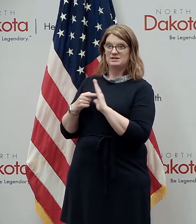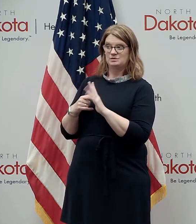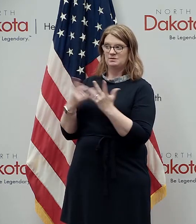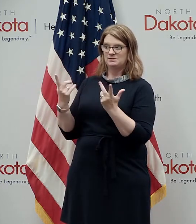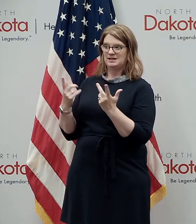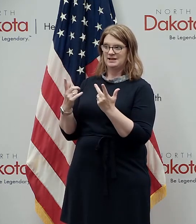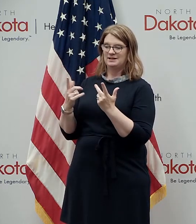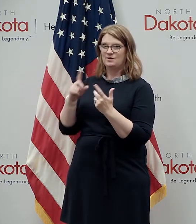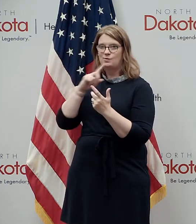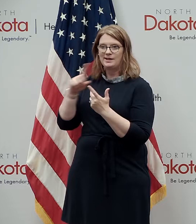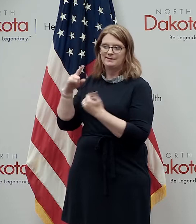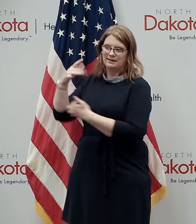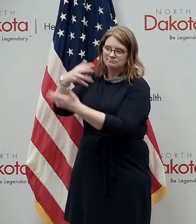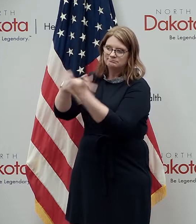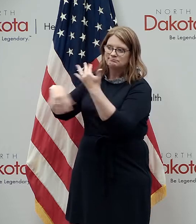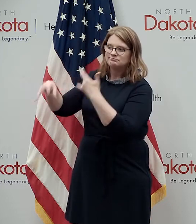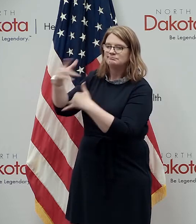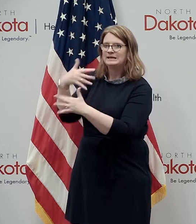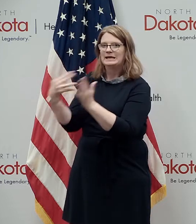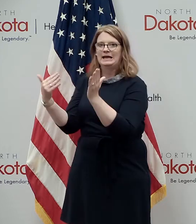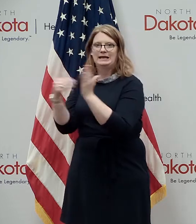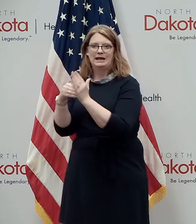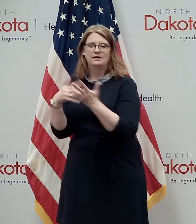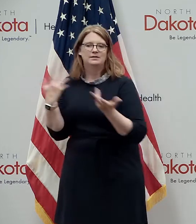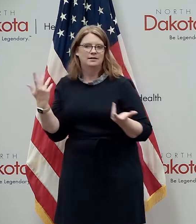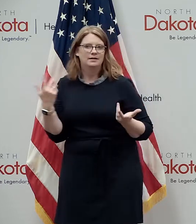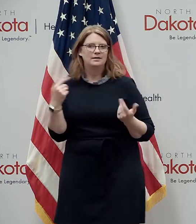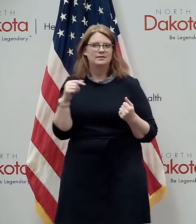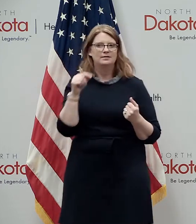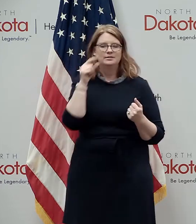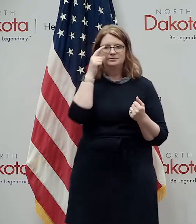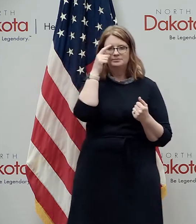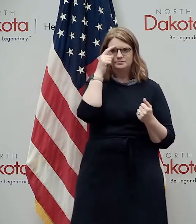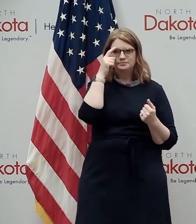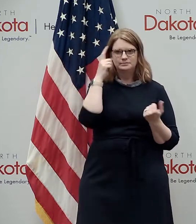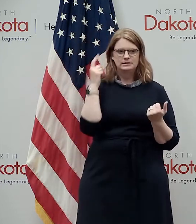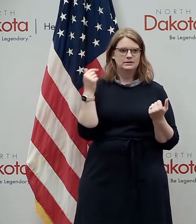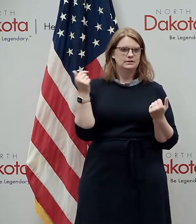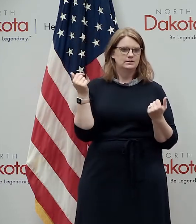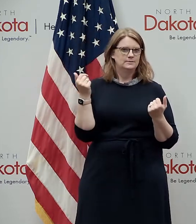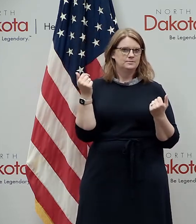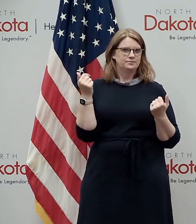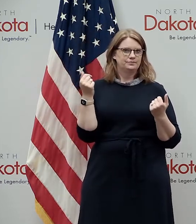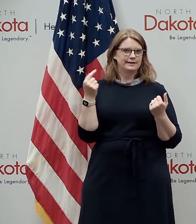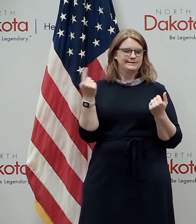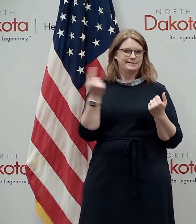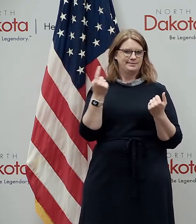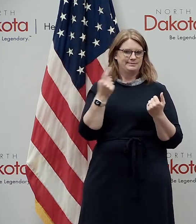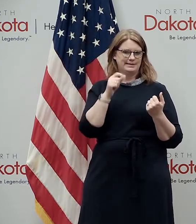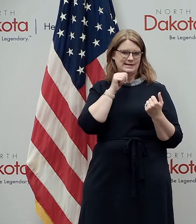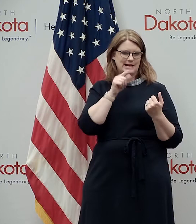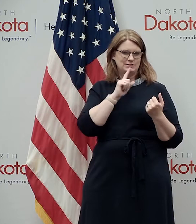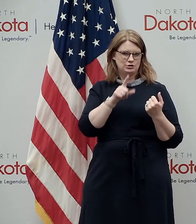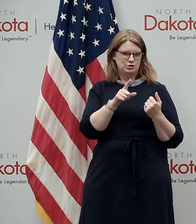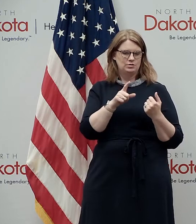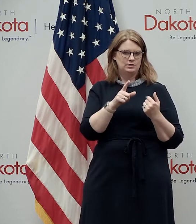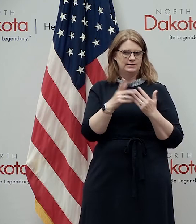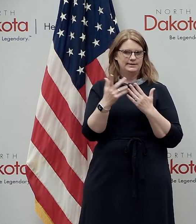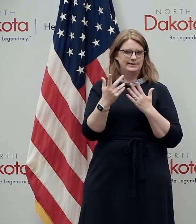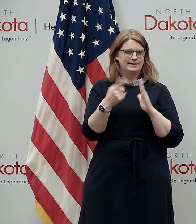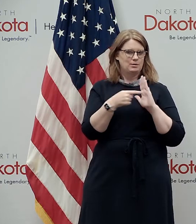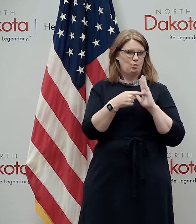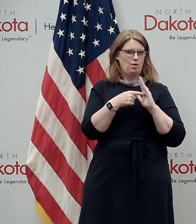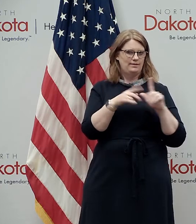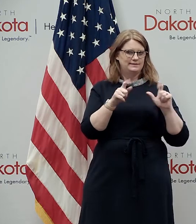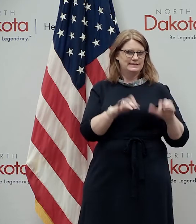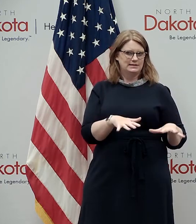plenty of things to think about and one of the things which is also on um undetermined is the role of testing uh there needs